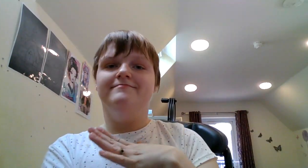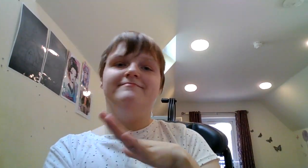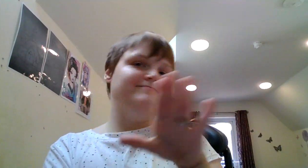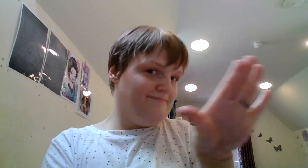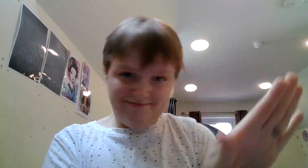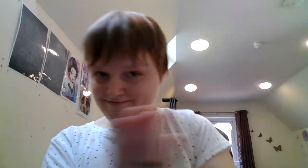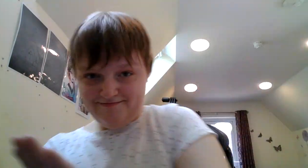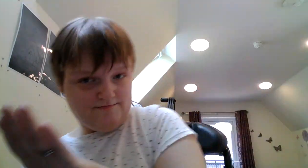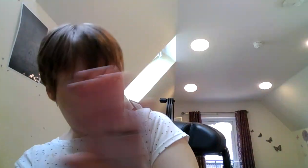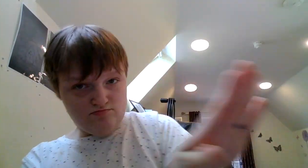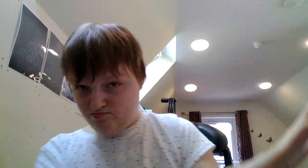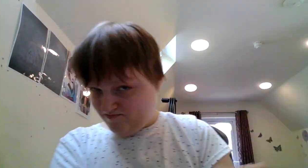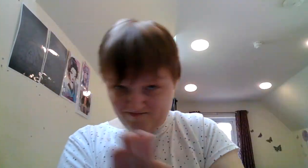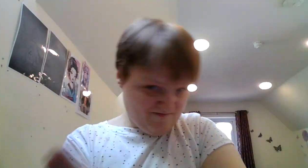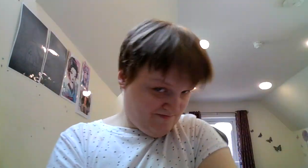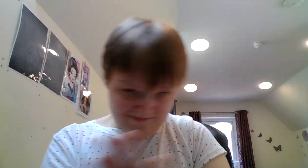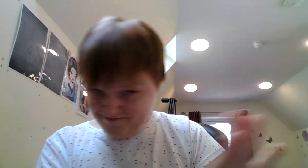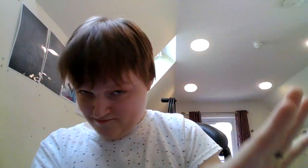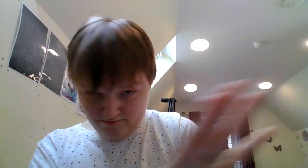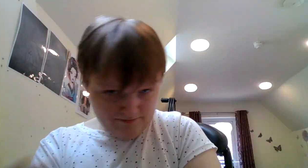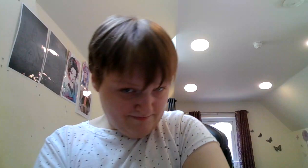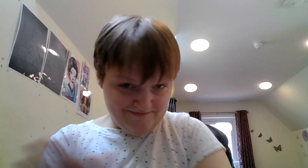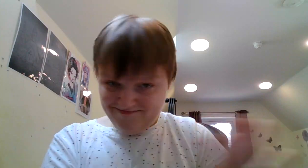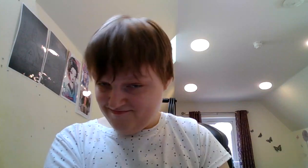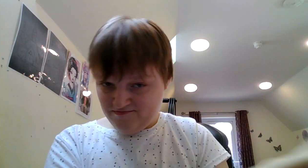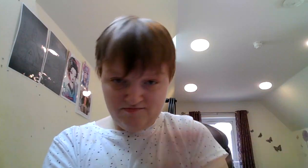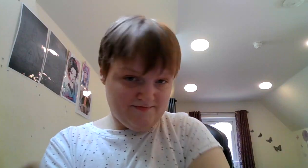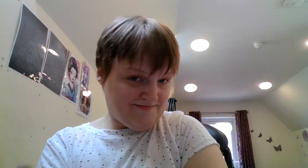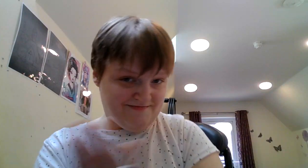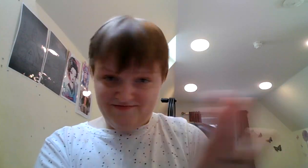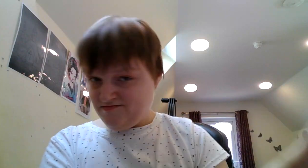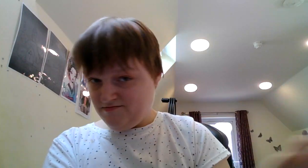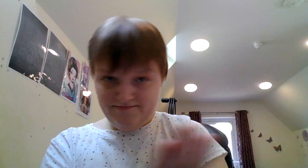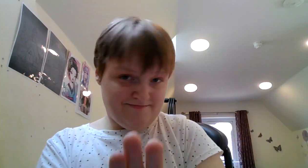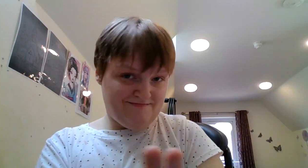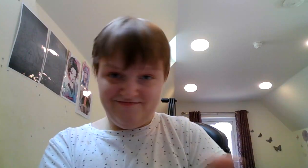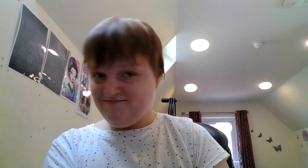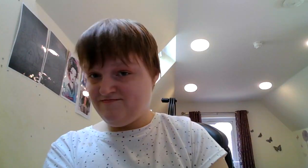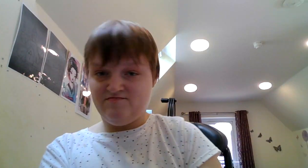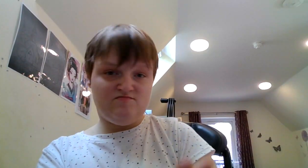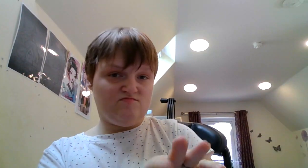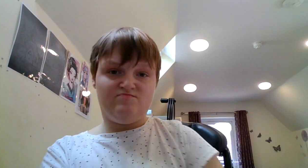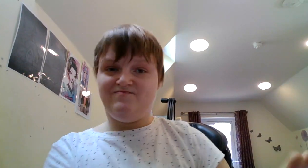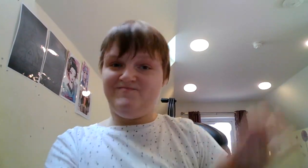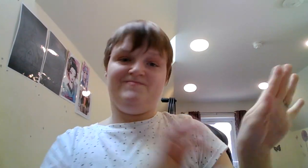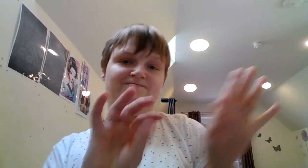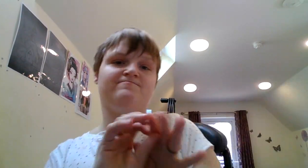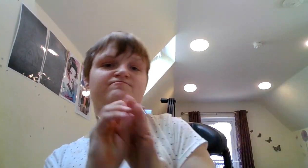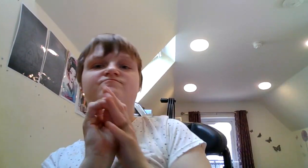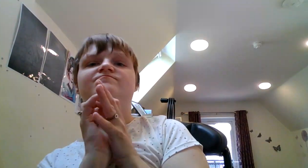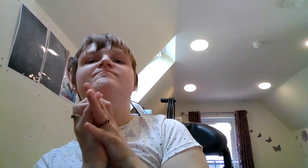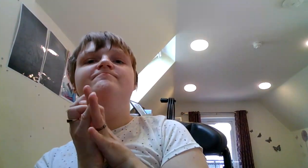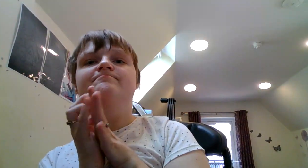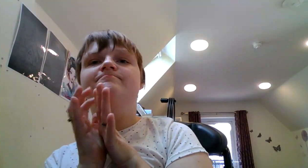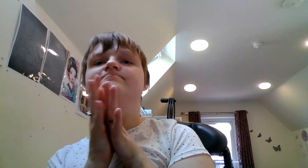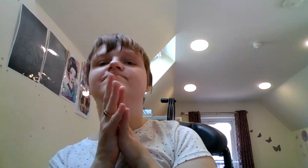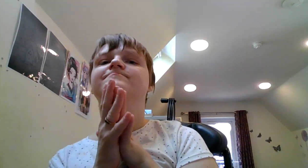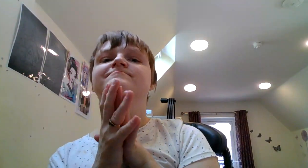out and look for a successful personality and duplicate it. Please subscribe to my YouTube channel,